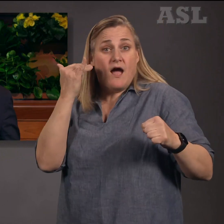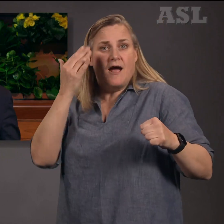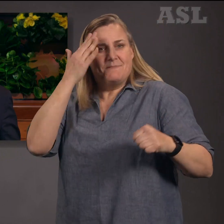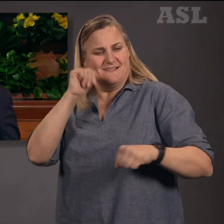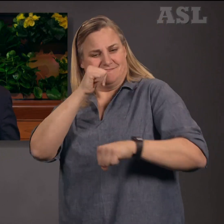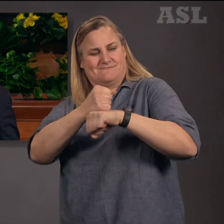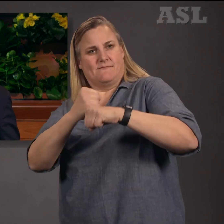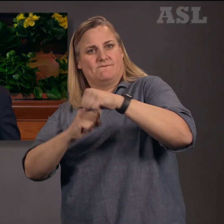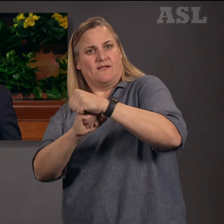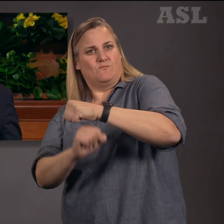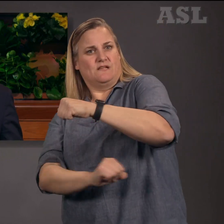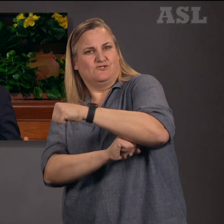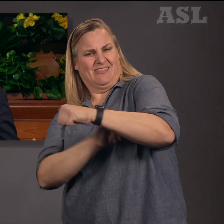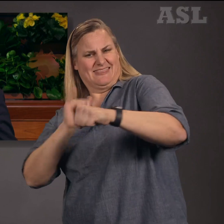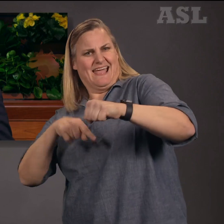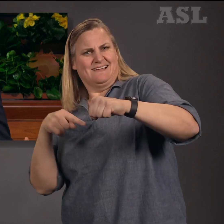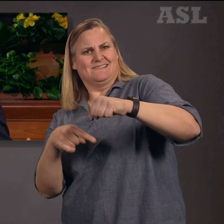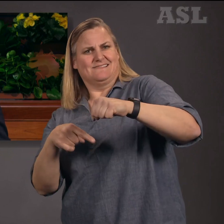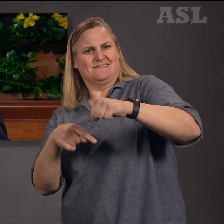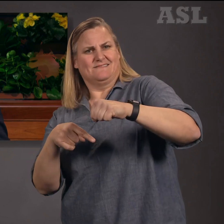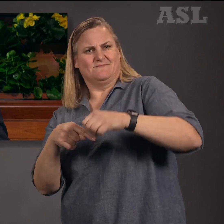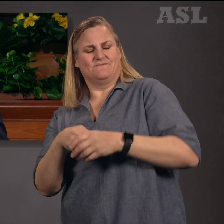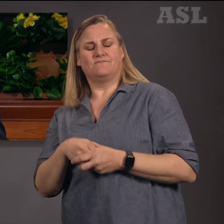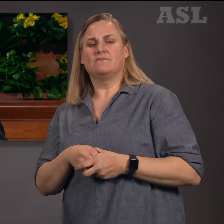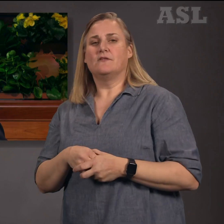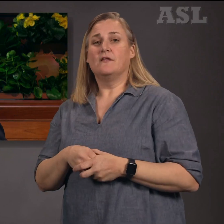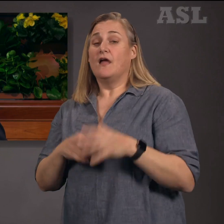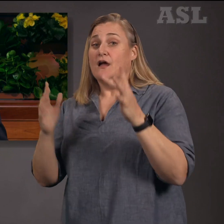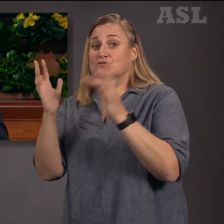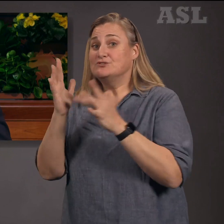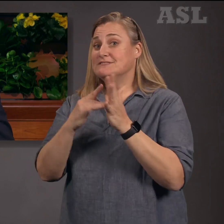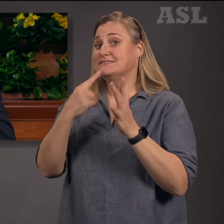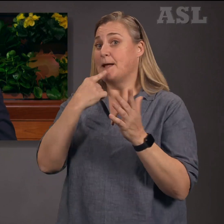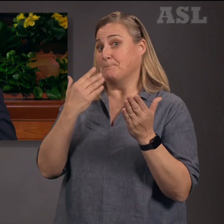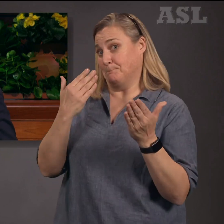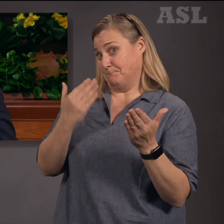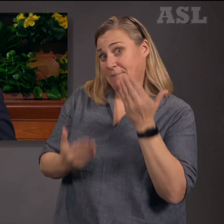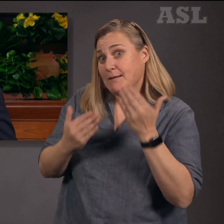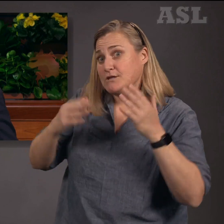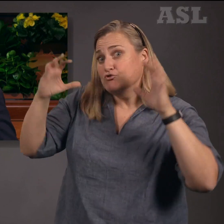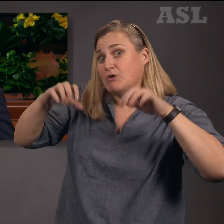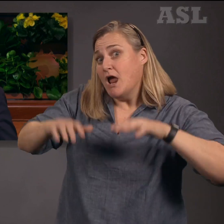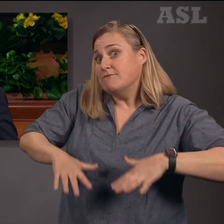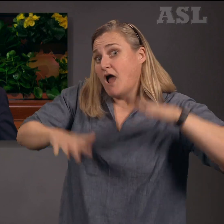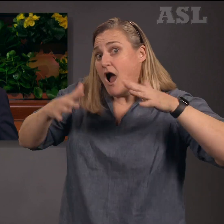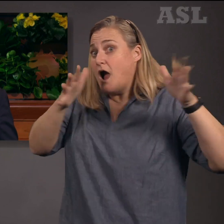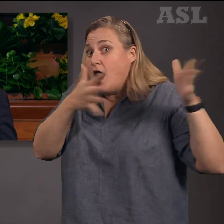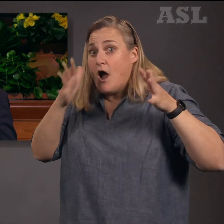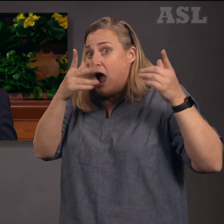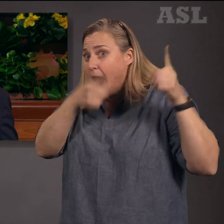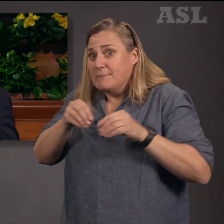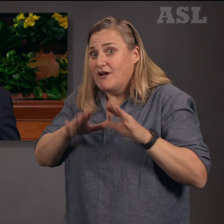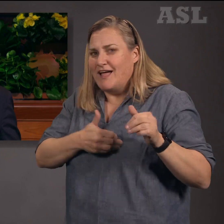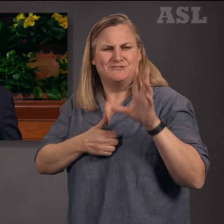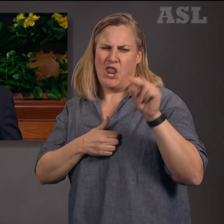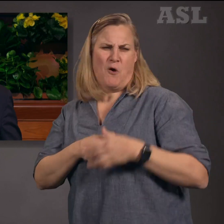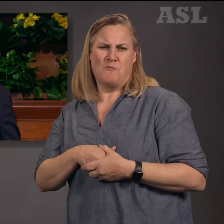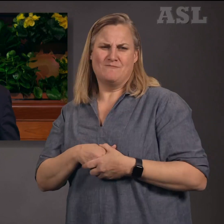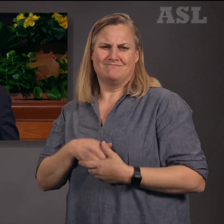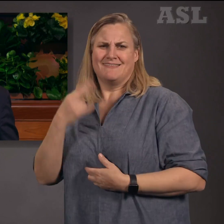rock. Jesus did not speak of the possibility of rain and flood and wind in our lives. He spoke of